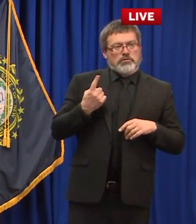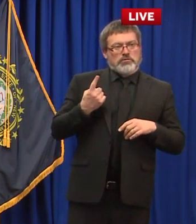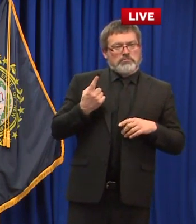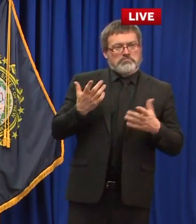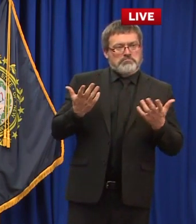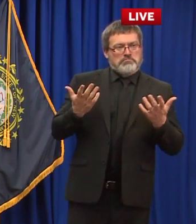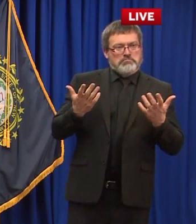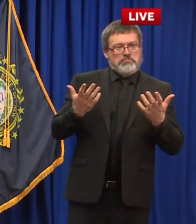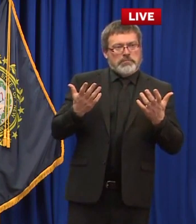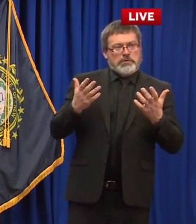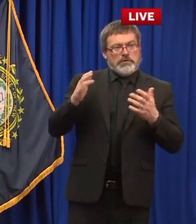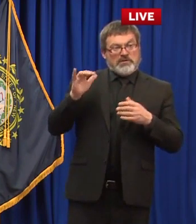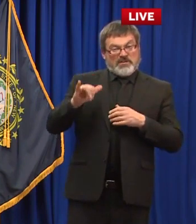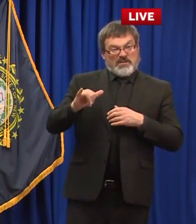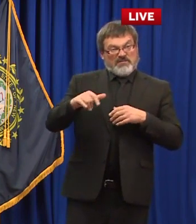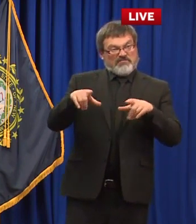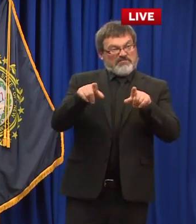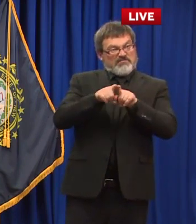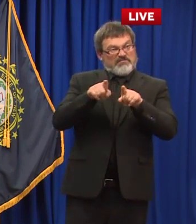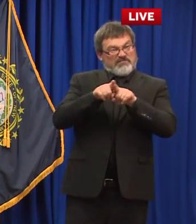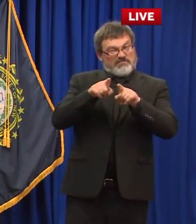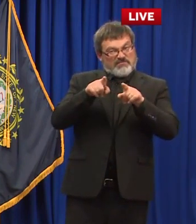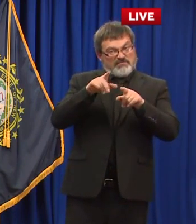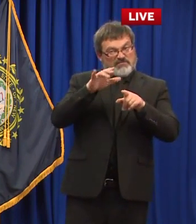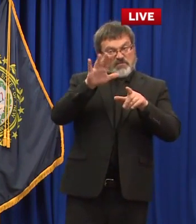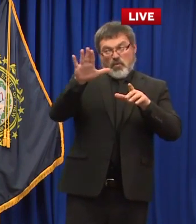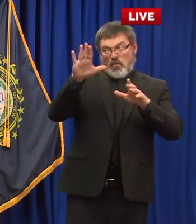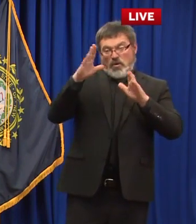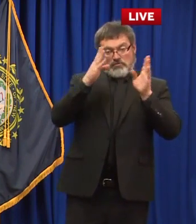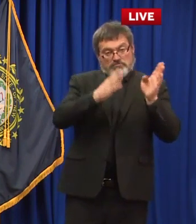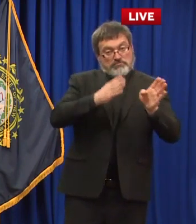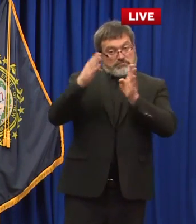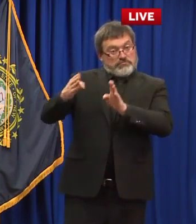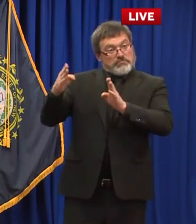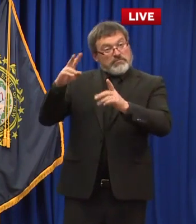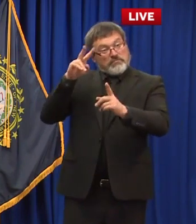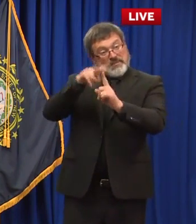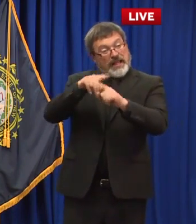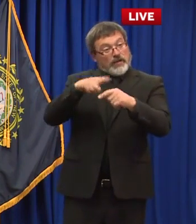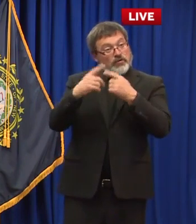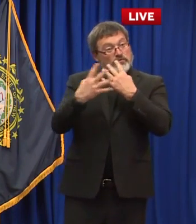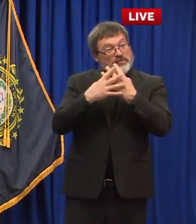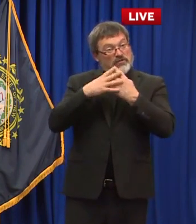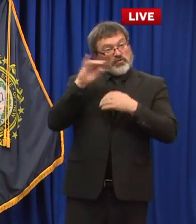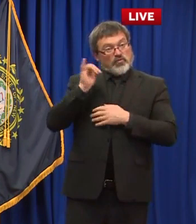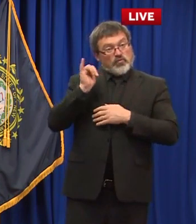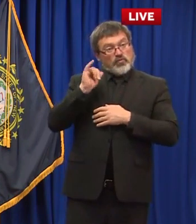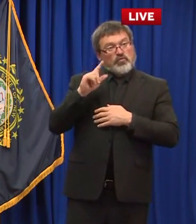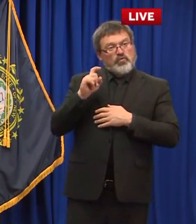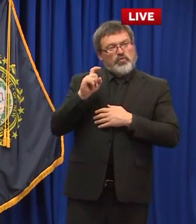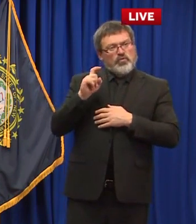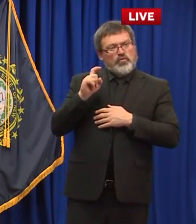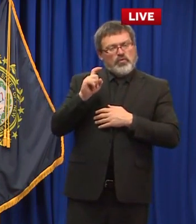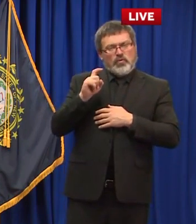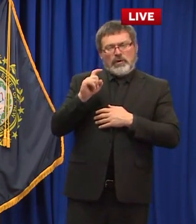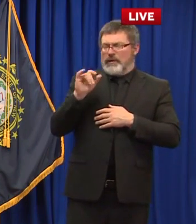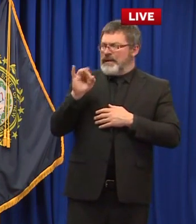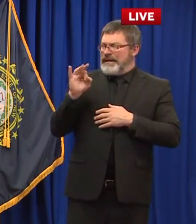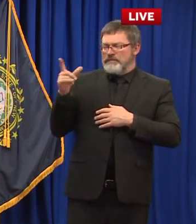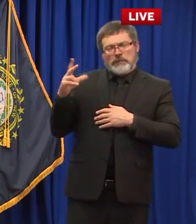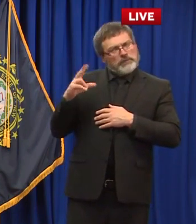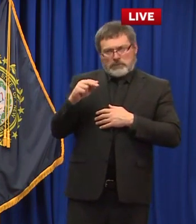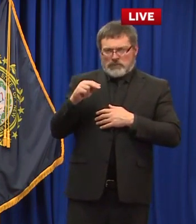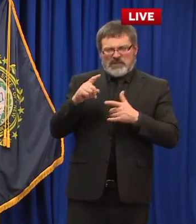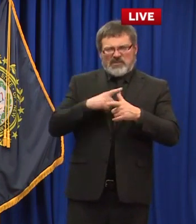surveillance testing into the prison and jail population and i guess if not why not okay